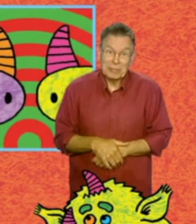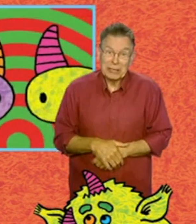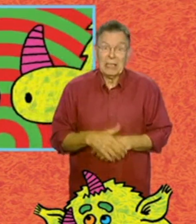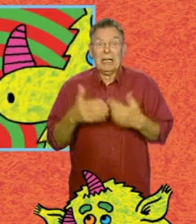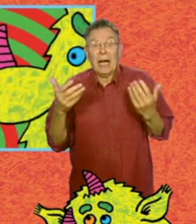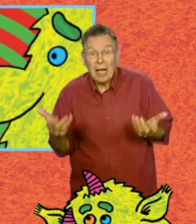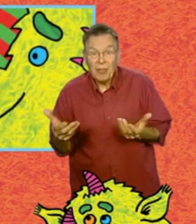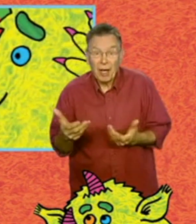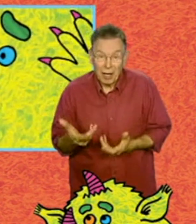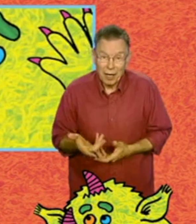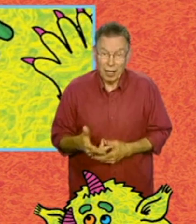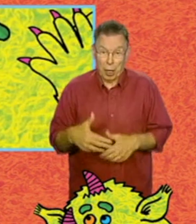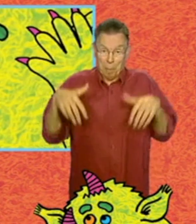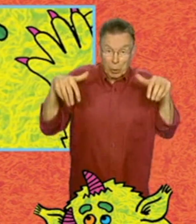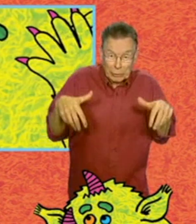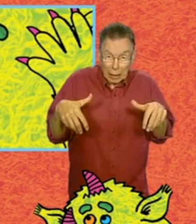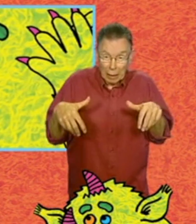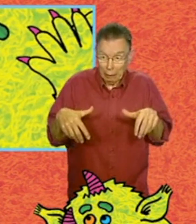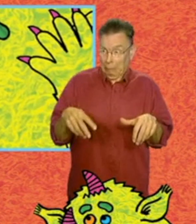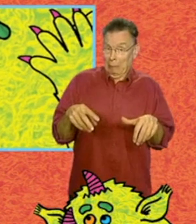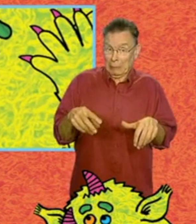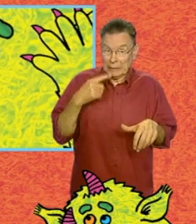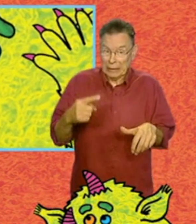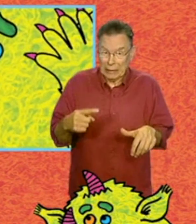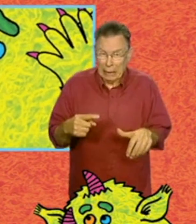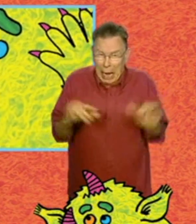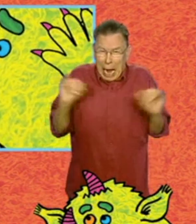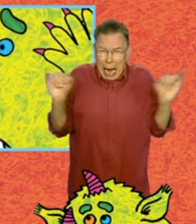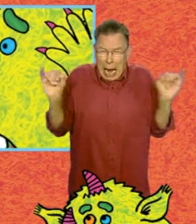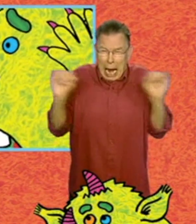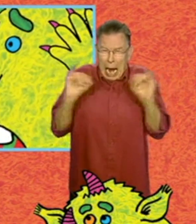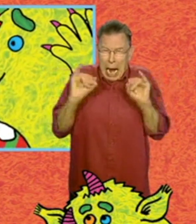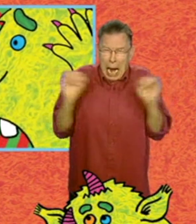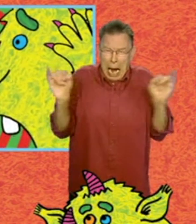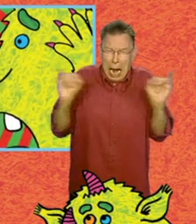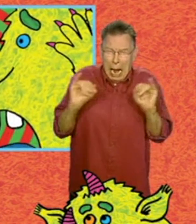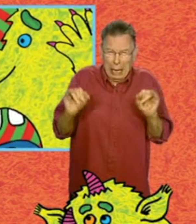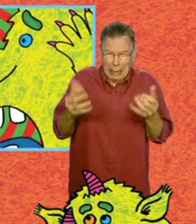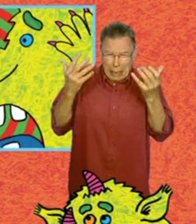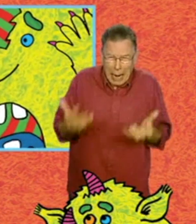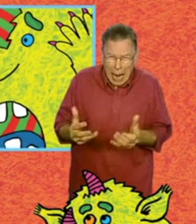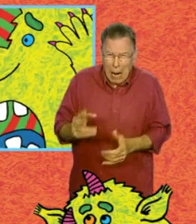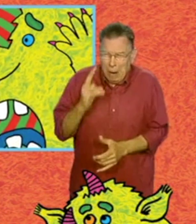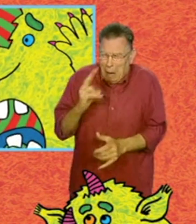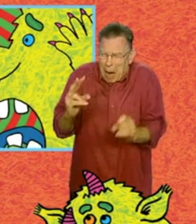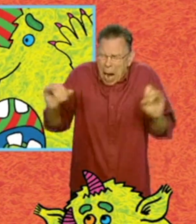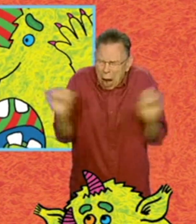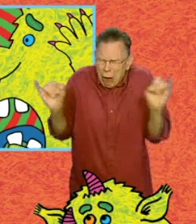Either the monster says, Ugh! You look horrible now.